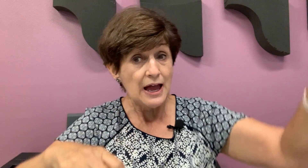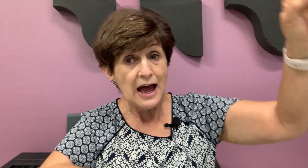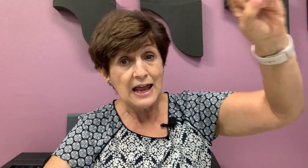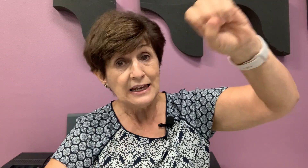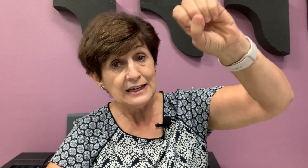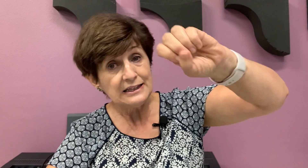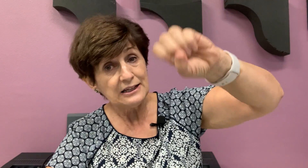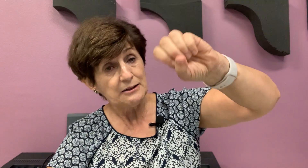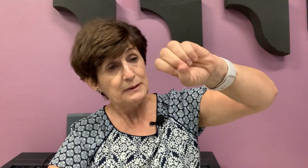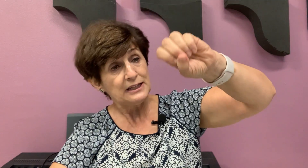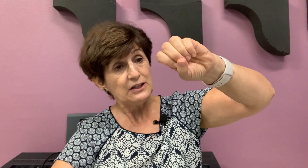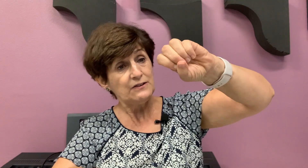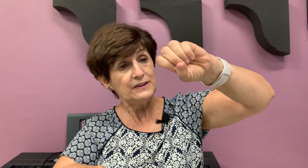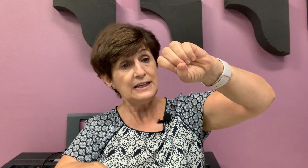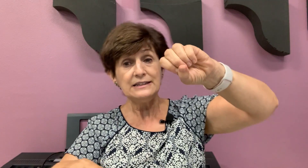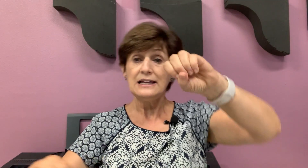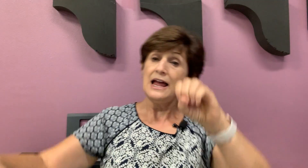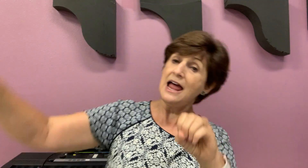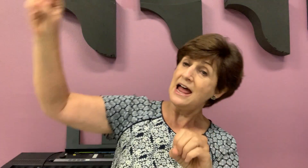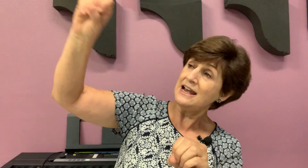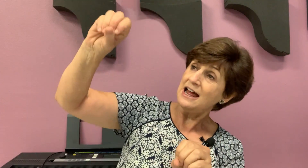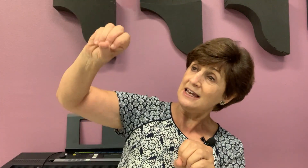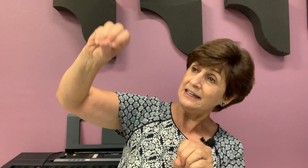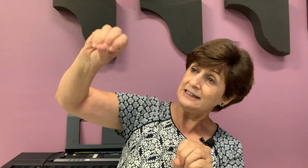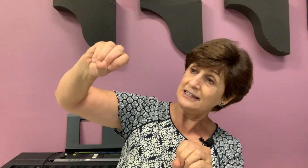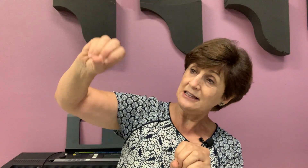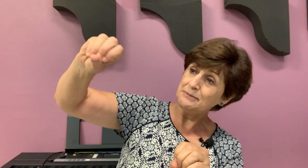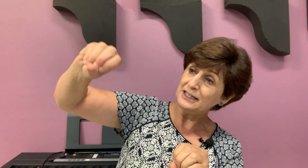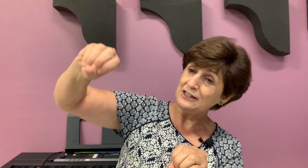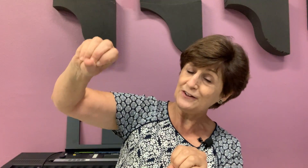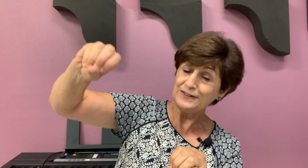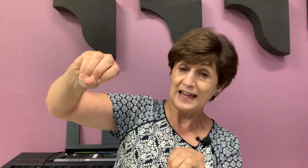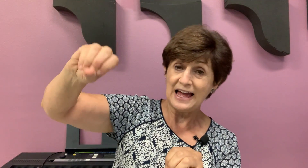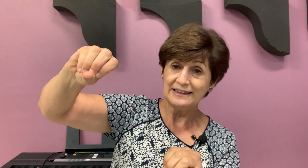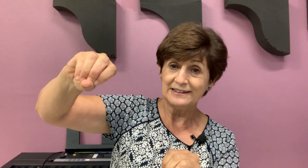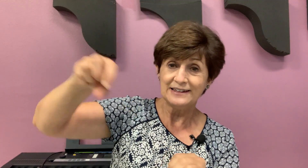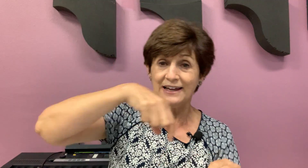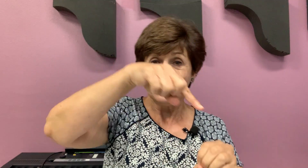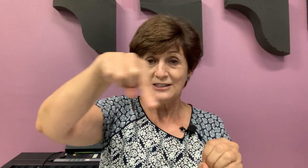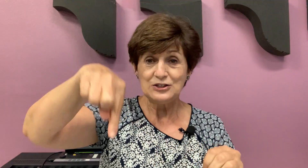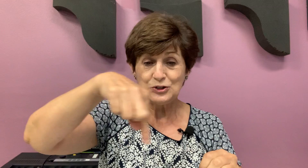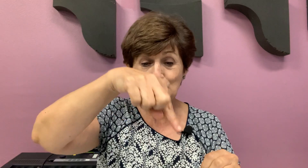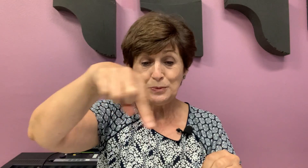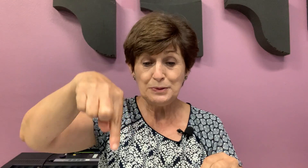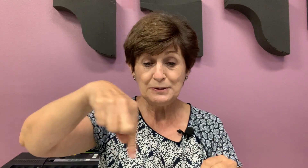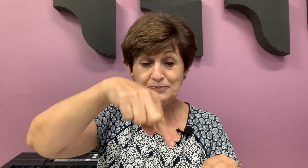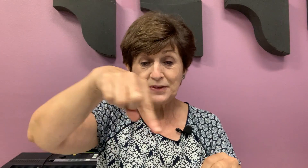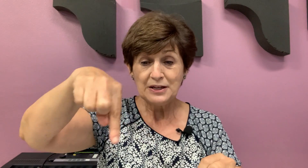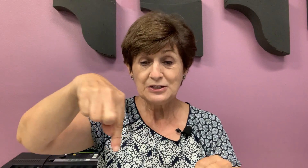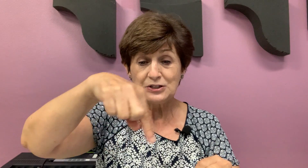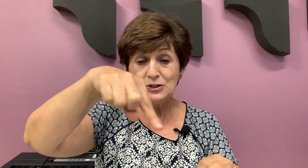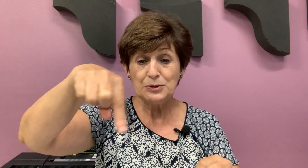A little bit of this, and a little bit of that. Soup, soup,